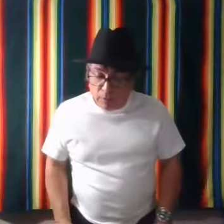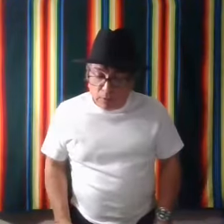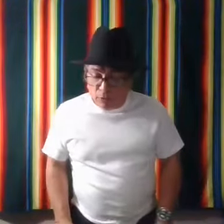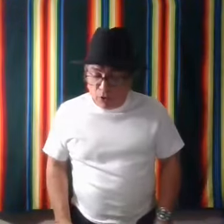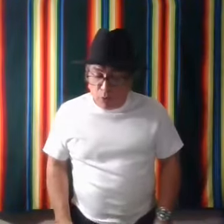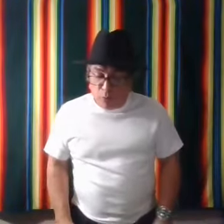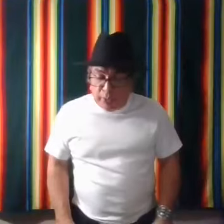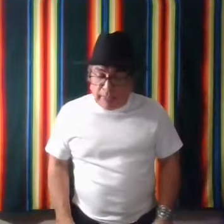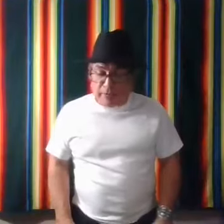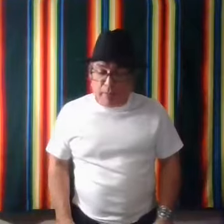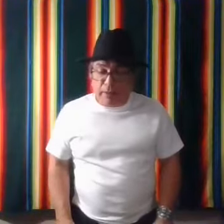to bring something,